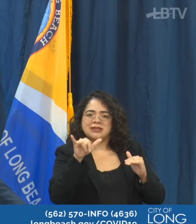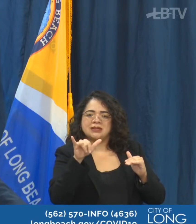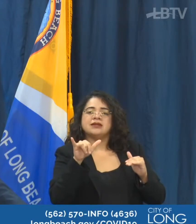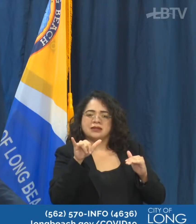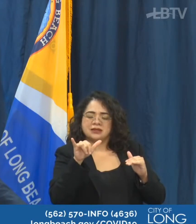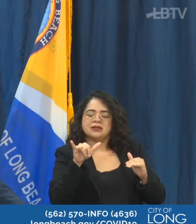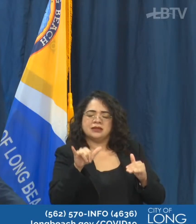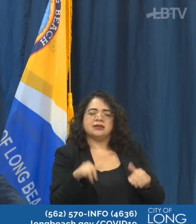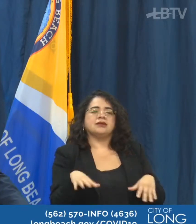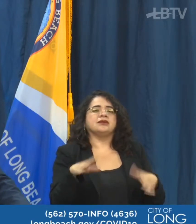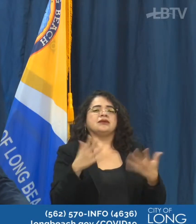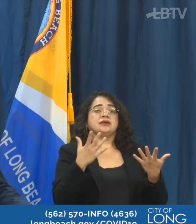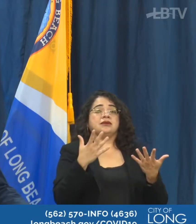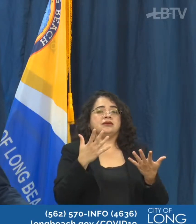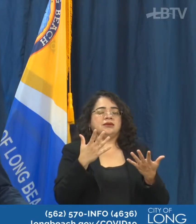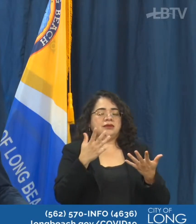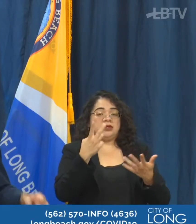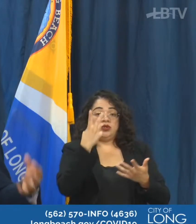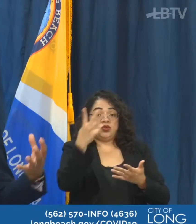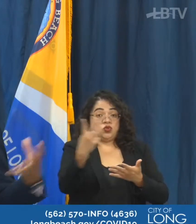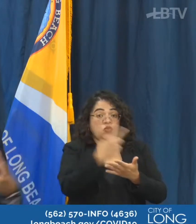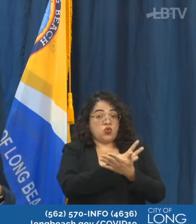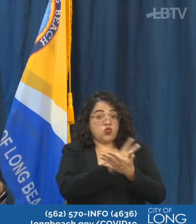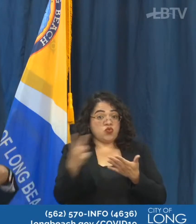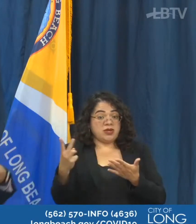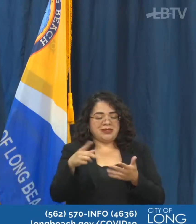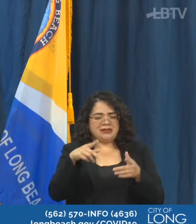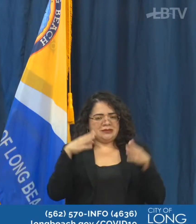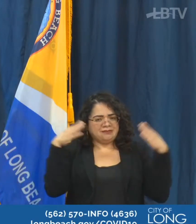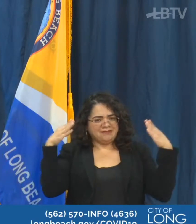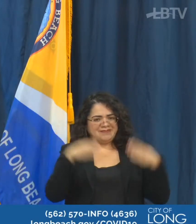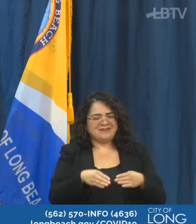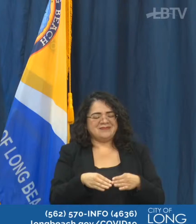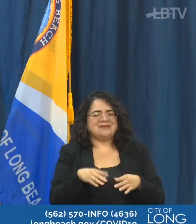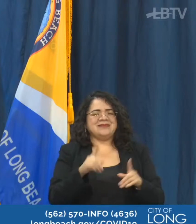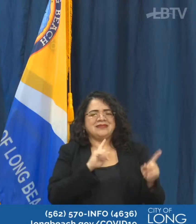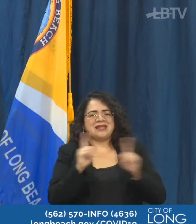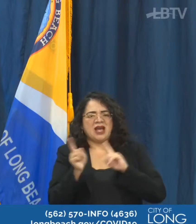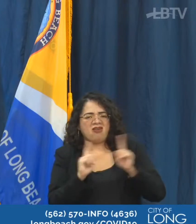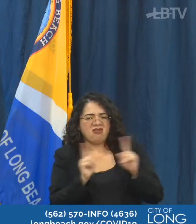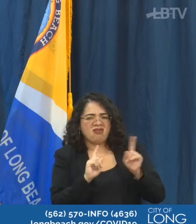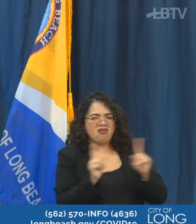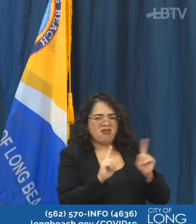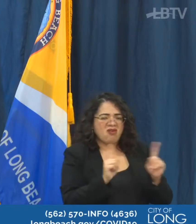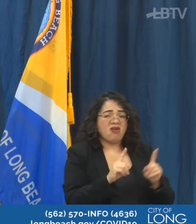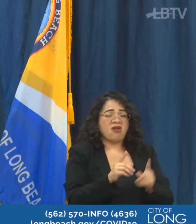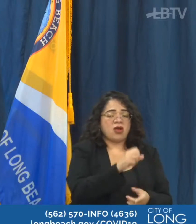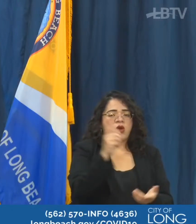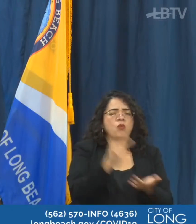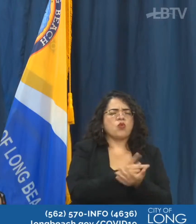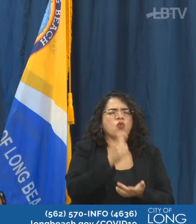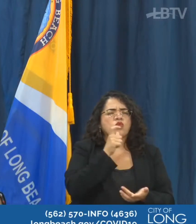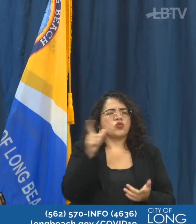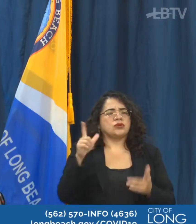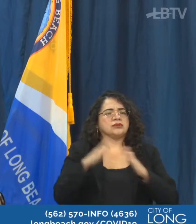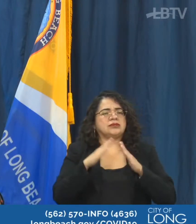two weeks worth of intensive dialogues and listening sessions that was unanimously approved by the council.